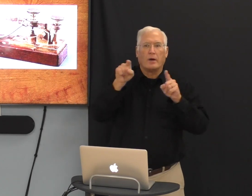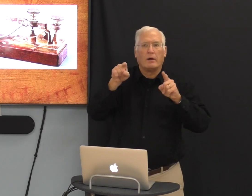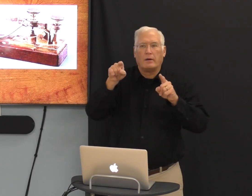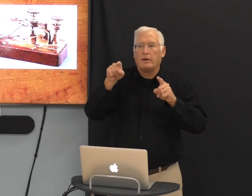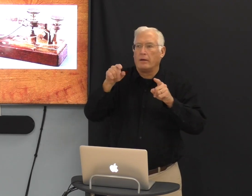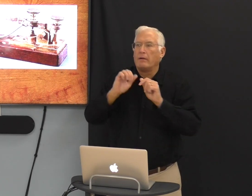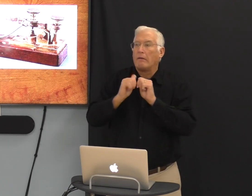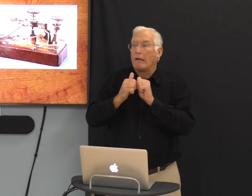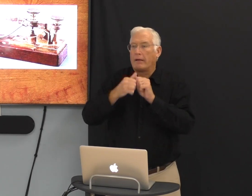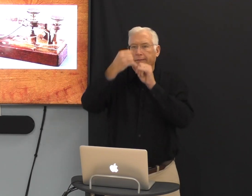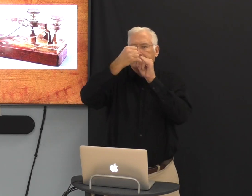California.